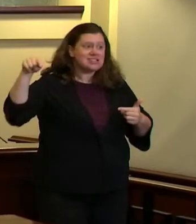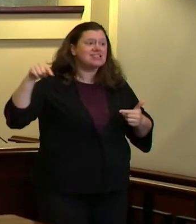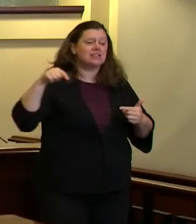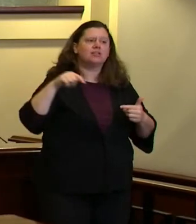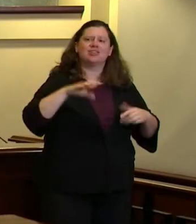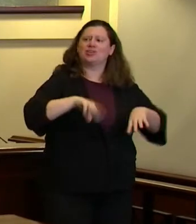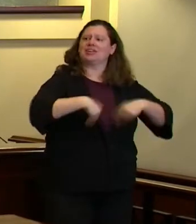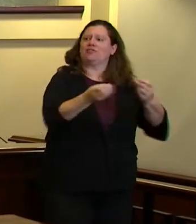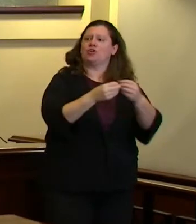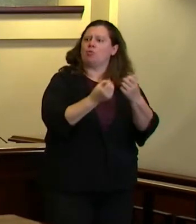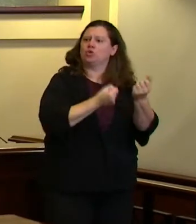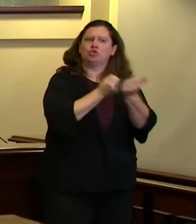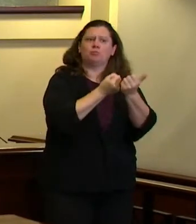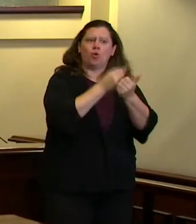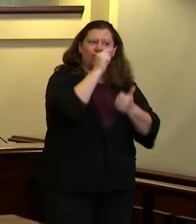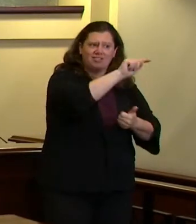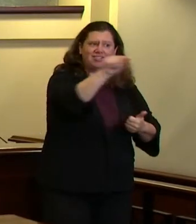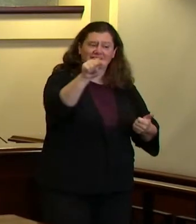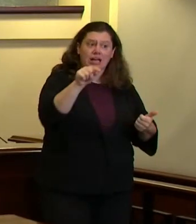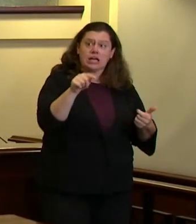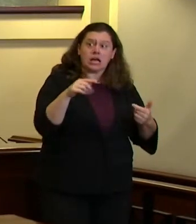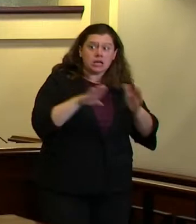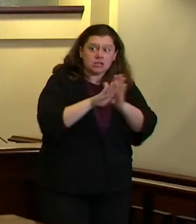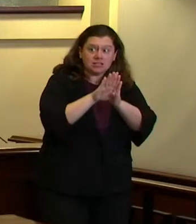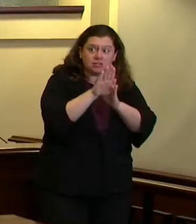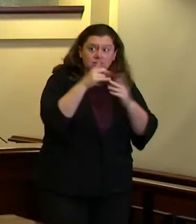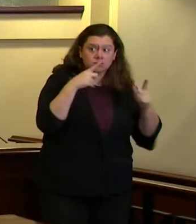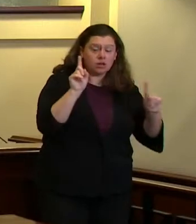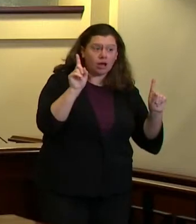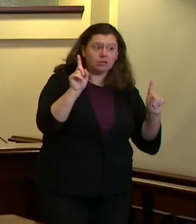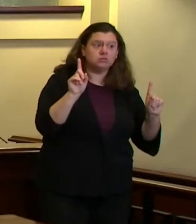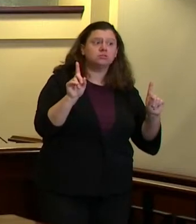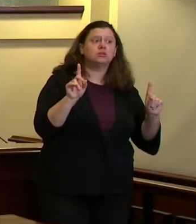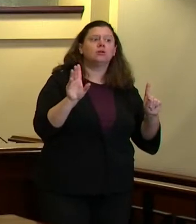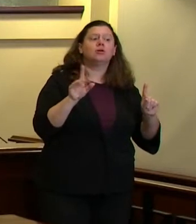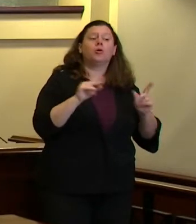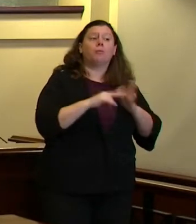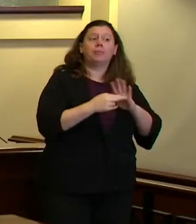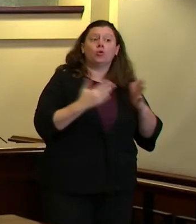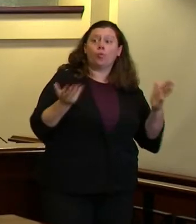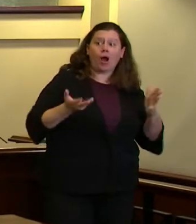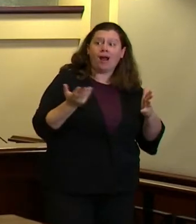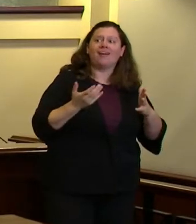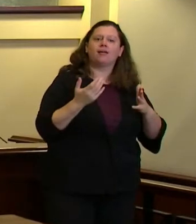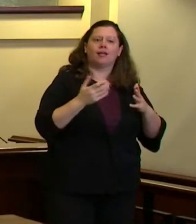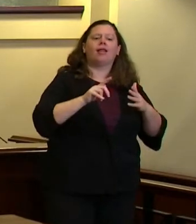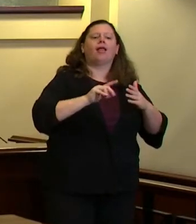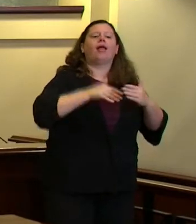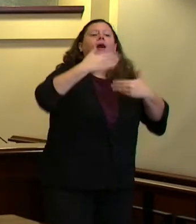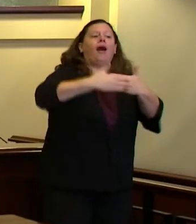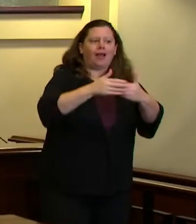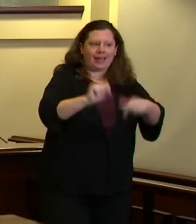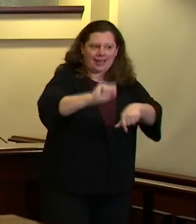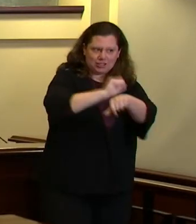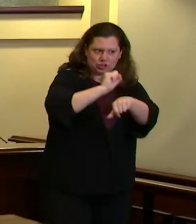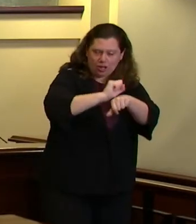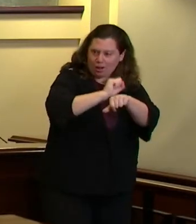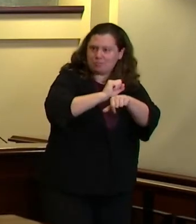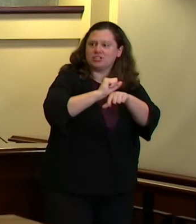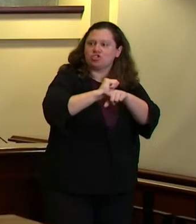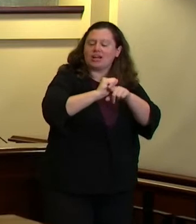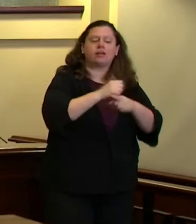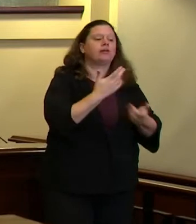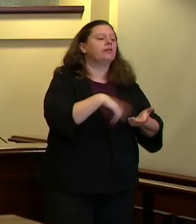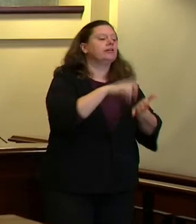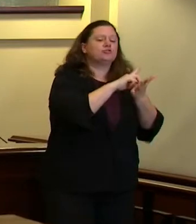in that housing whether it's connection to job training or substance abuse treatment or mental health services the problem